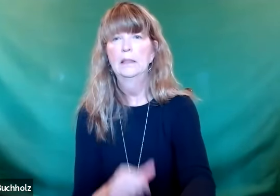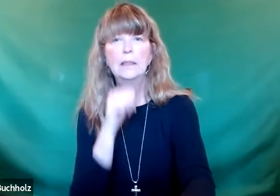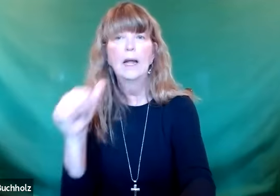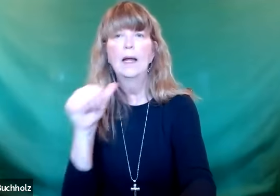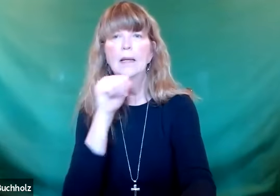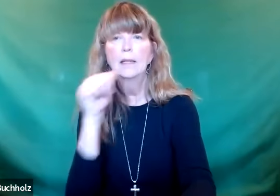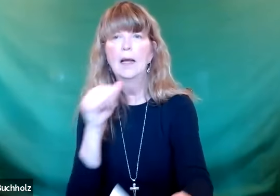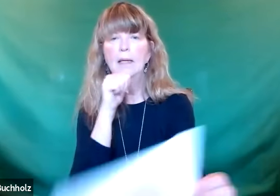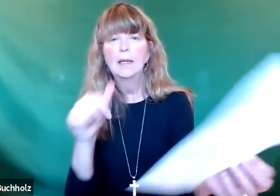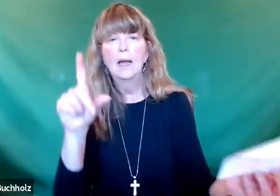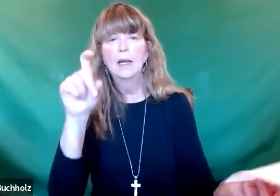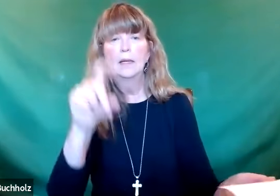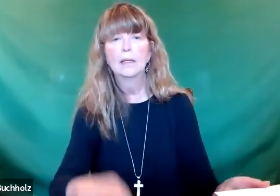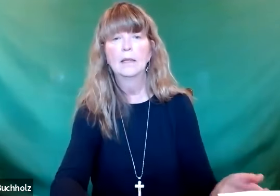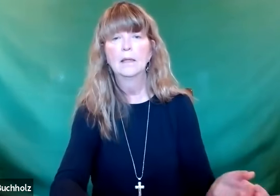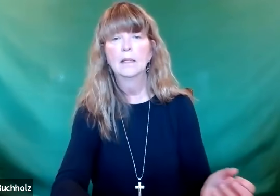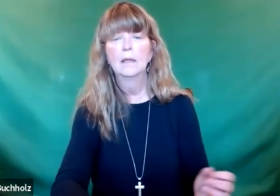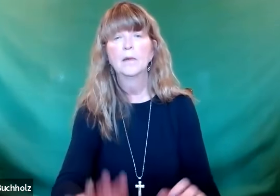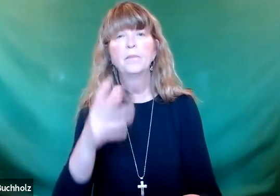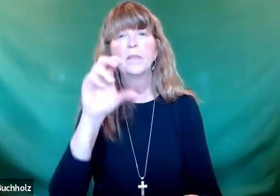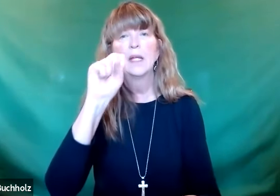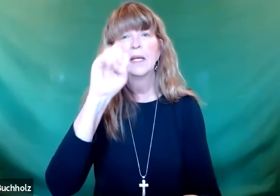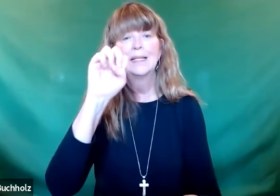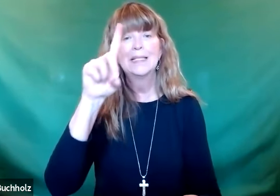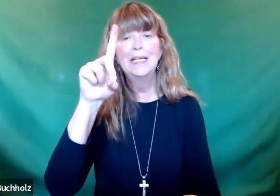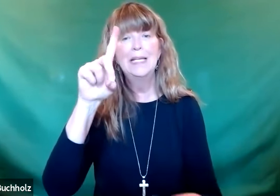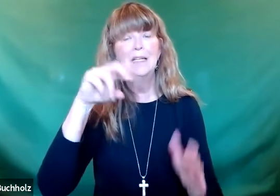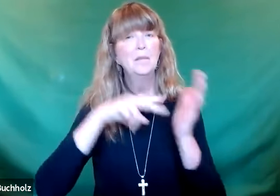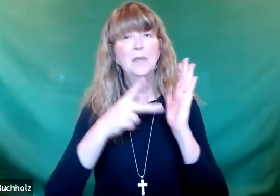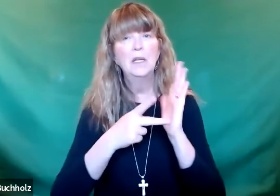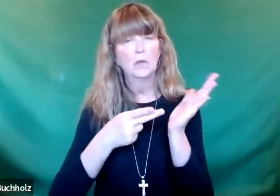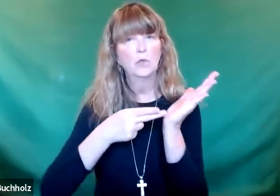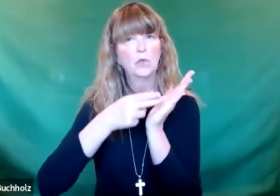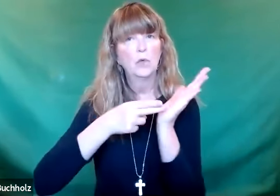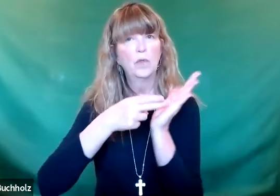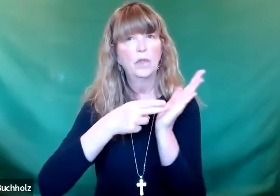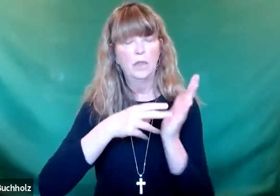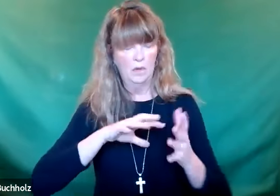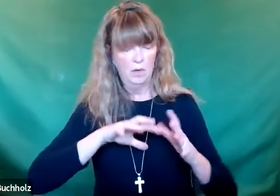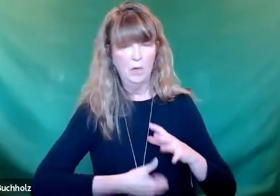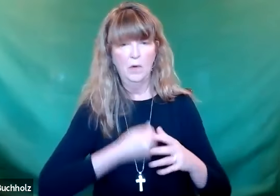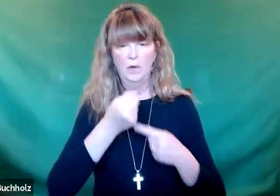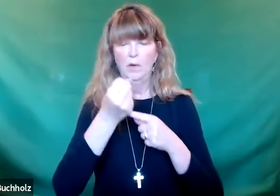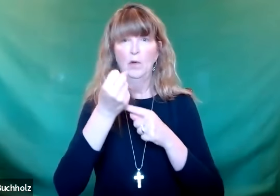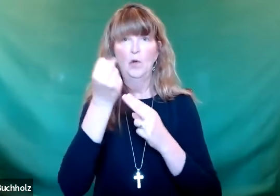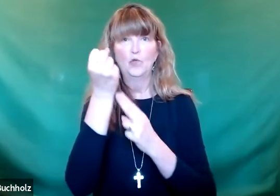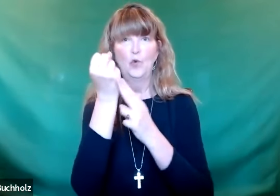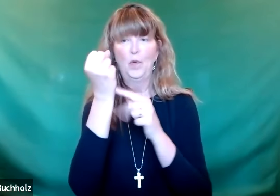Do we not attend? Do we deny the fact of spiritual truth? The seed means